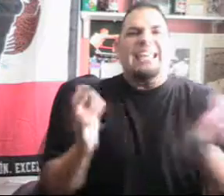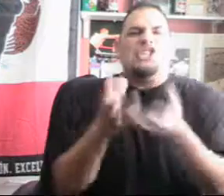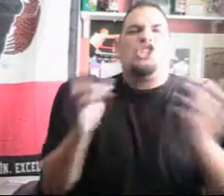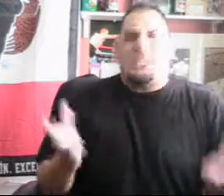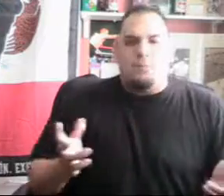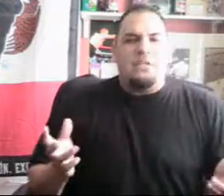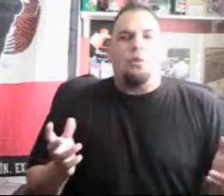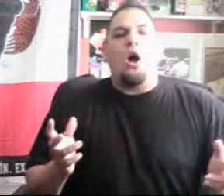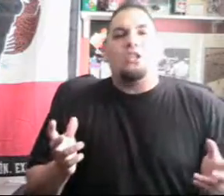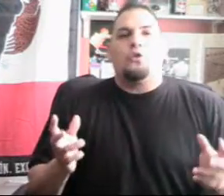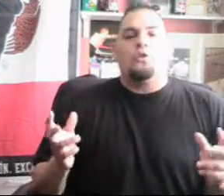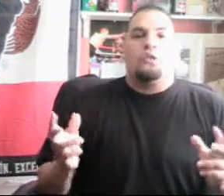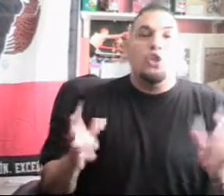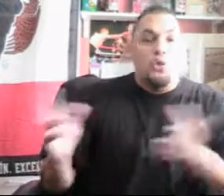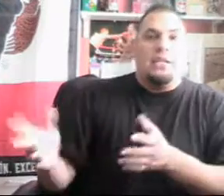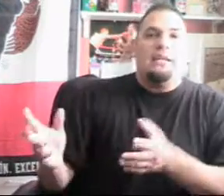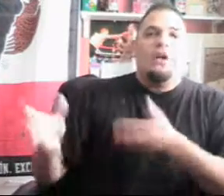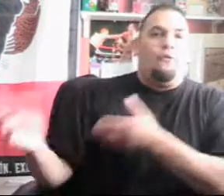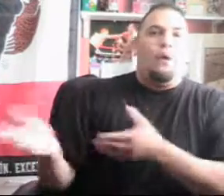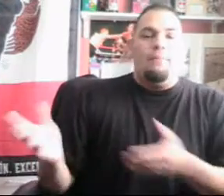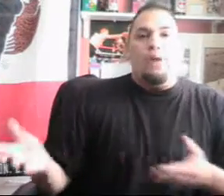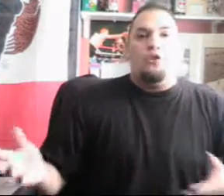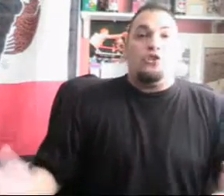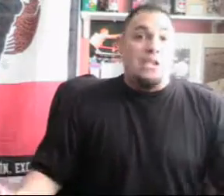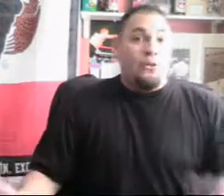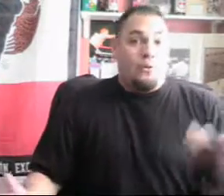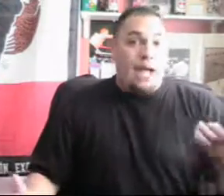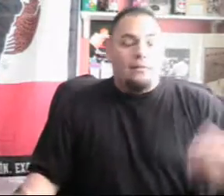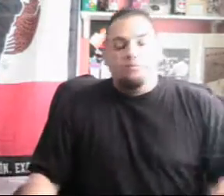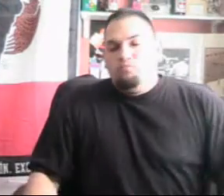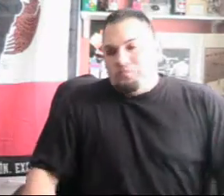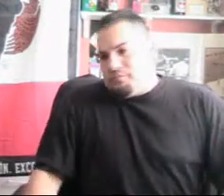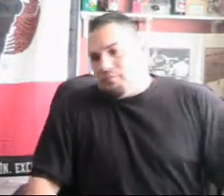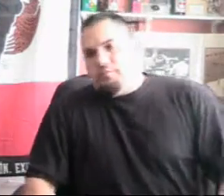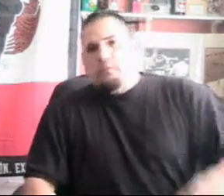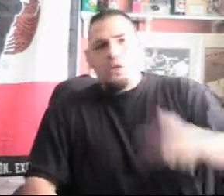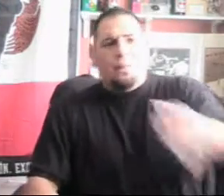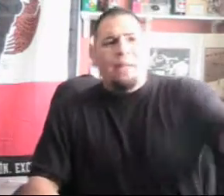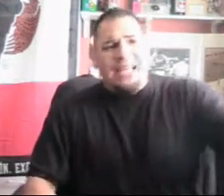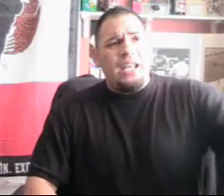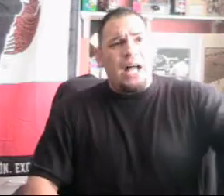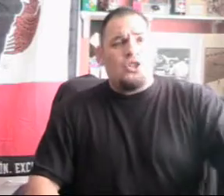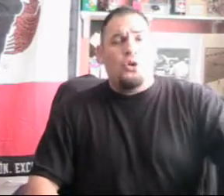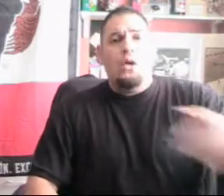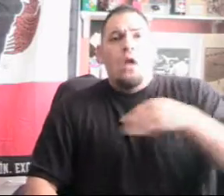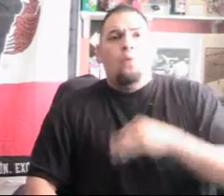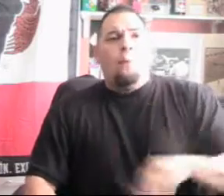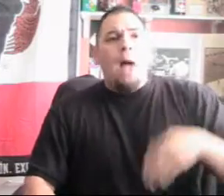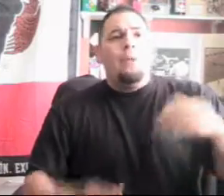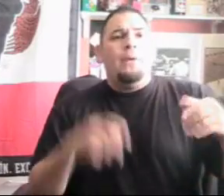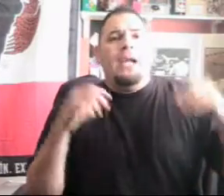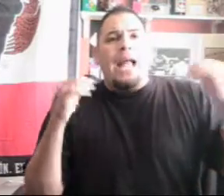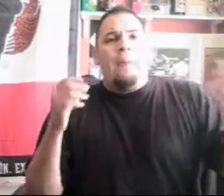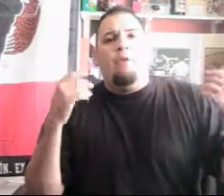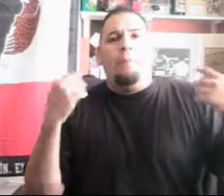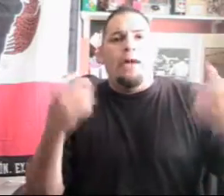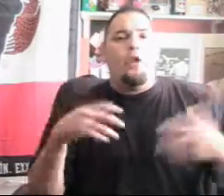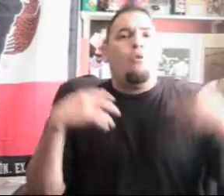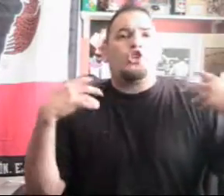any adjustments when Oscar was using Floyd Mayweather Sr., right? So, picking Nacho would probably be a lot more better, more